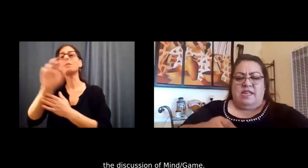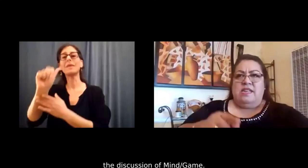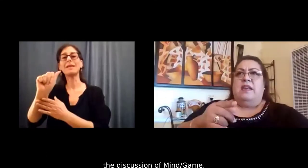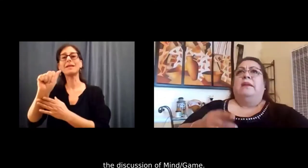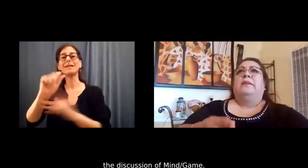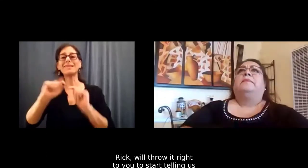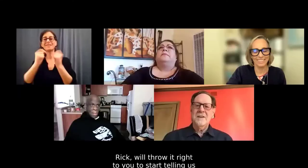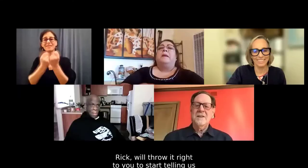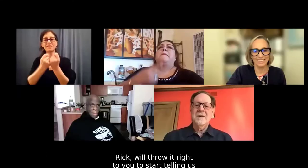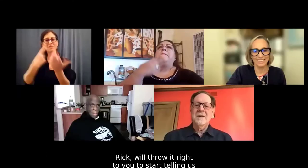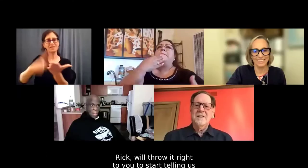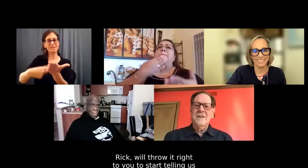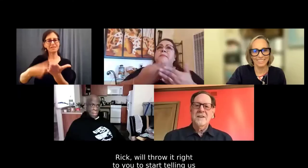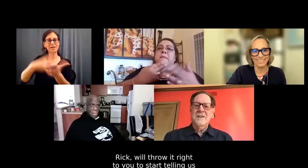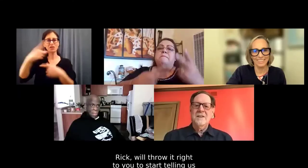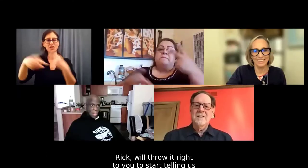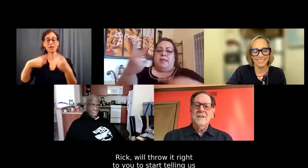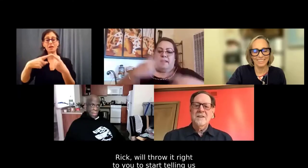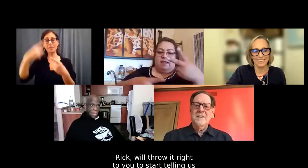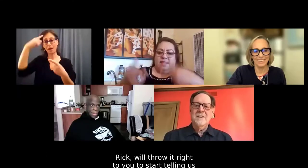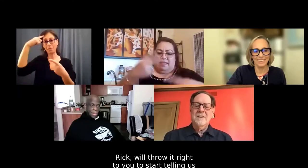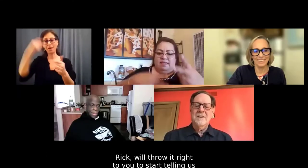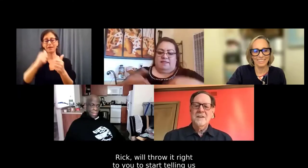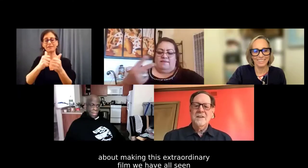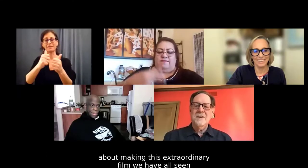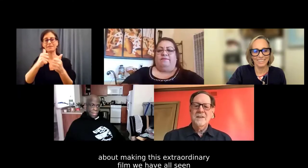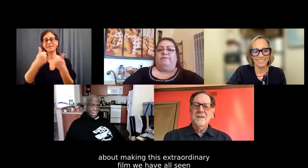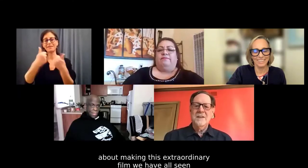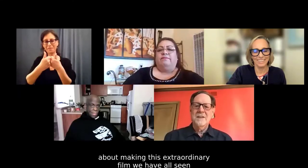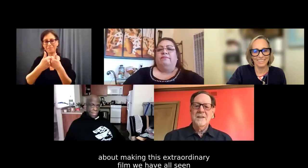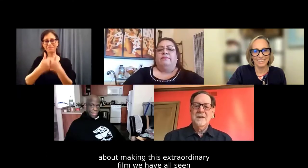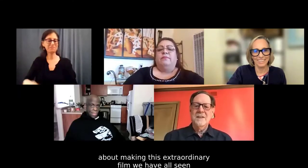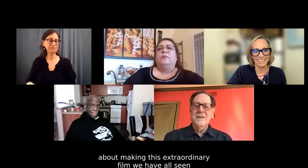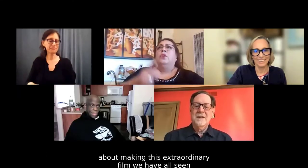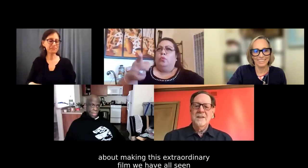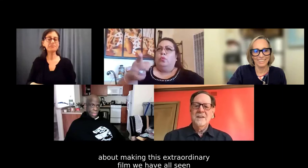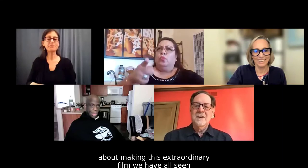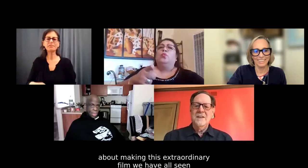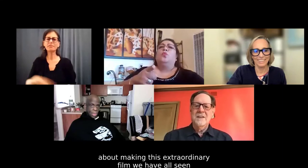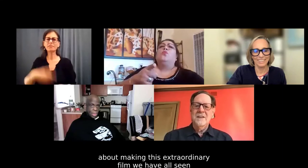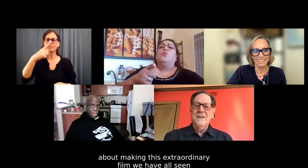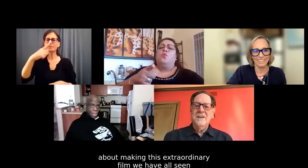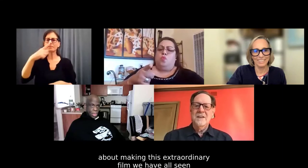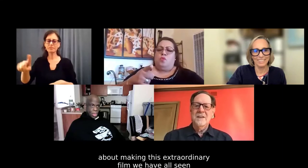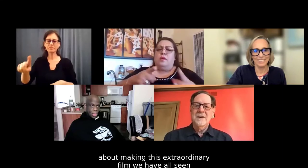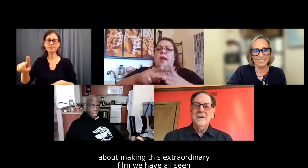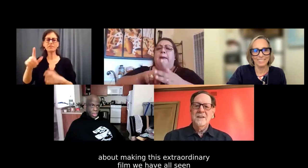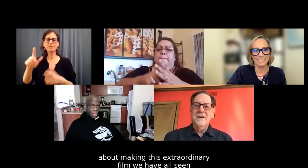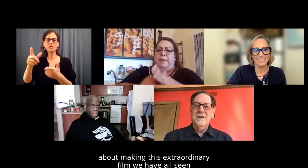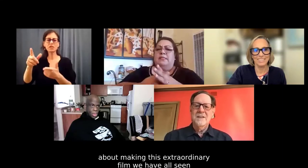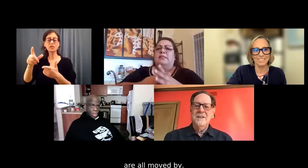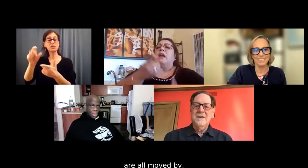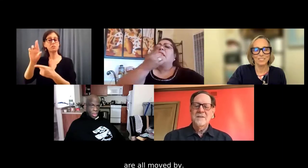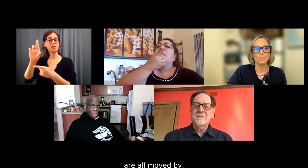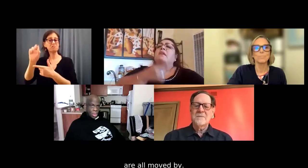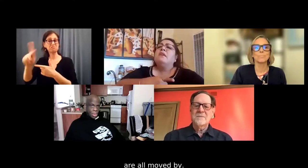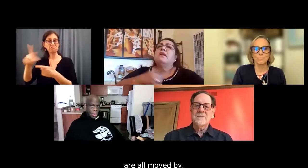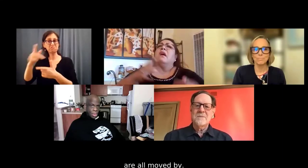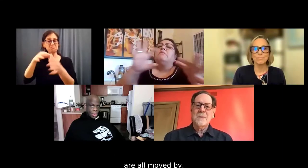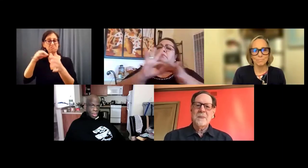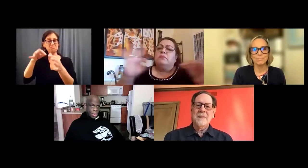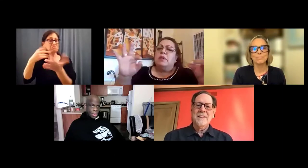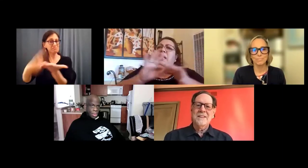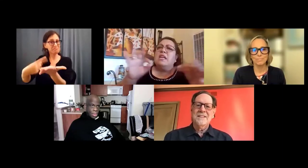of Mind Game. Rick, I'm gonna throw it right to you to start telling us about making this extraordinary film that we've just all seen or all